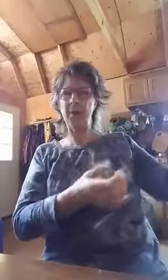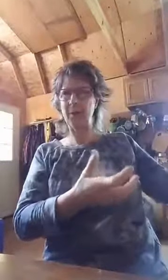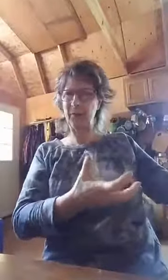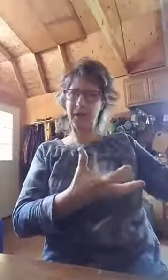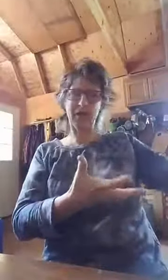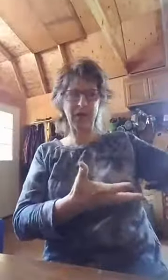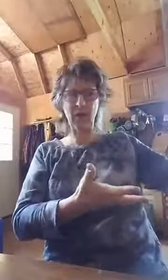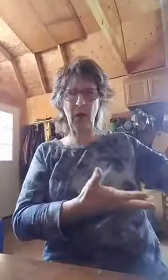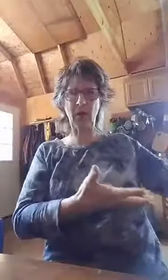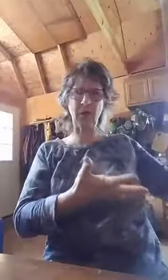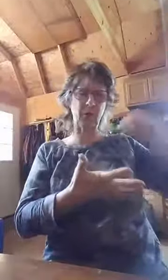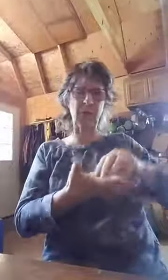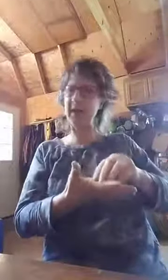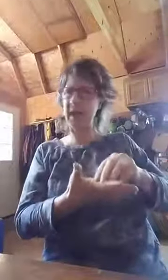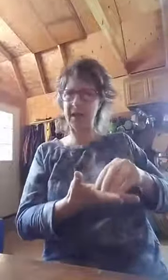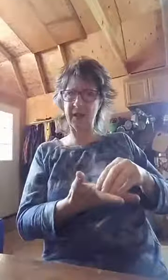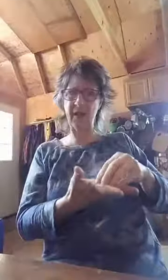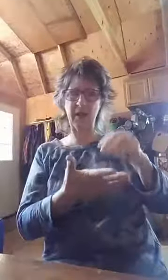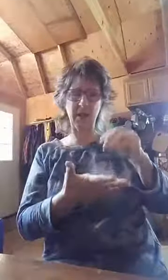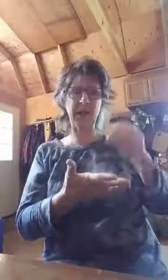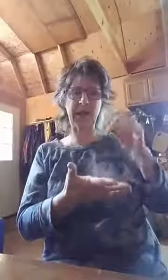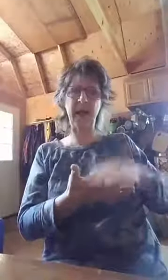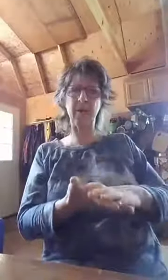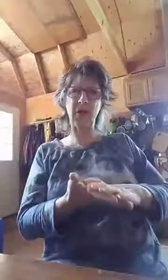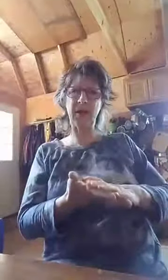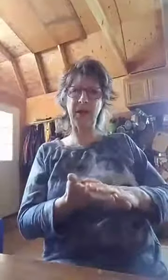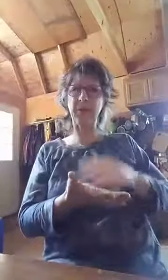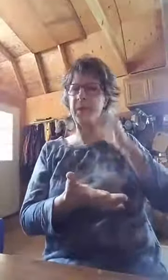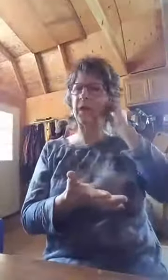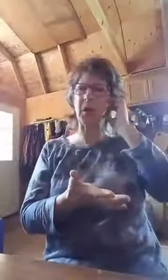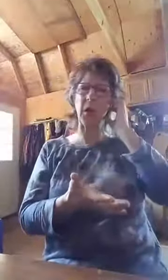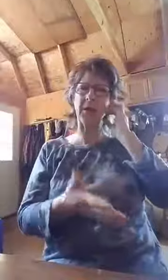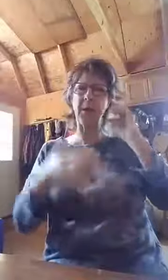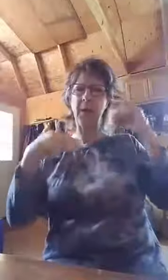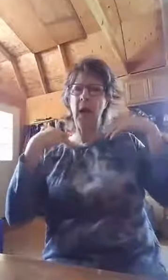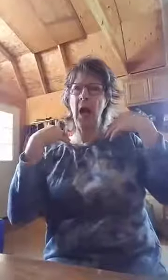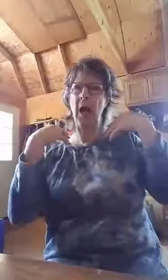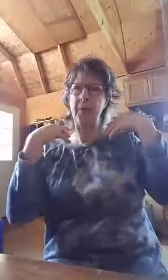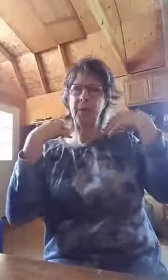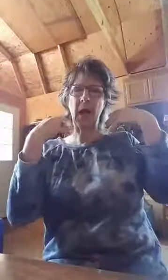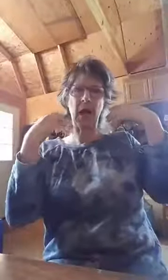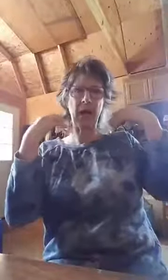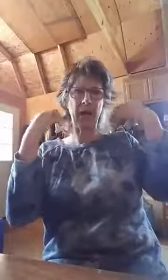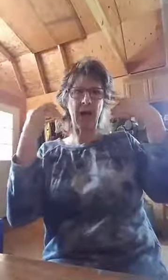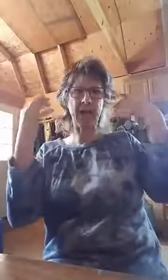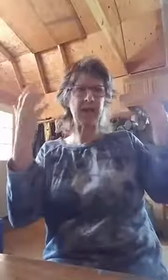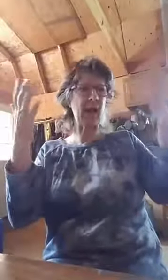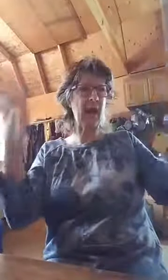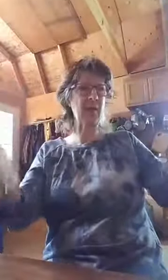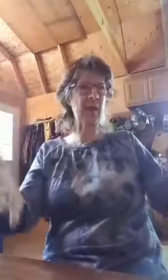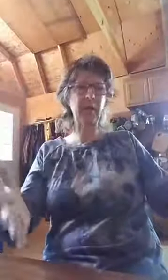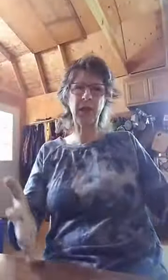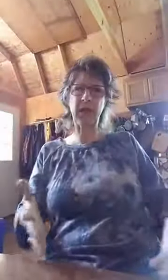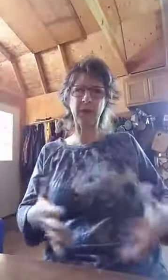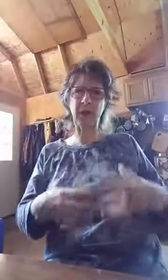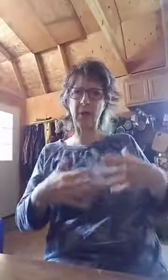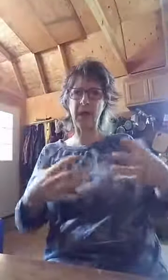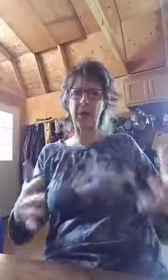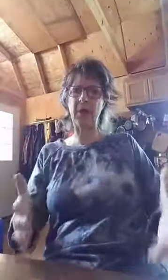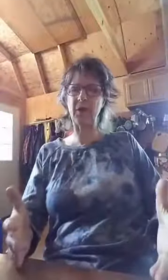send you out to bring that to me now in Jesus name. And so on. Um, uh, I say that I have the mind of Christ. When I wake up and have